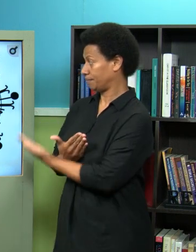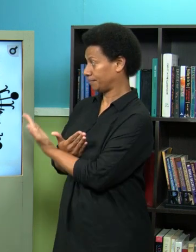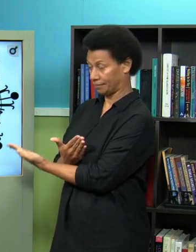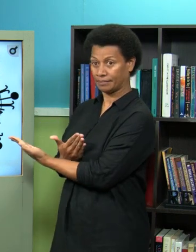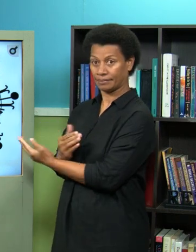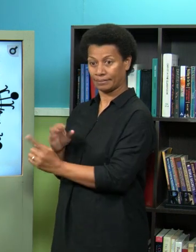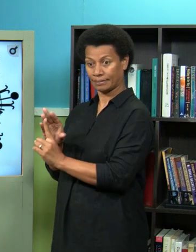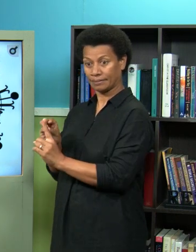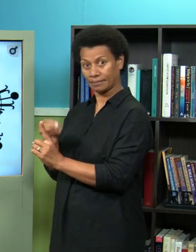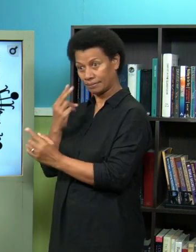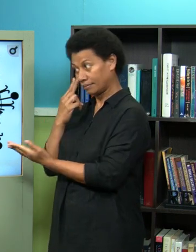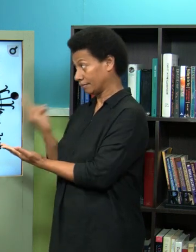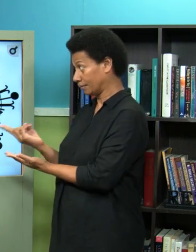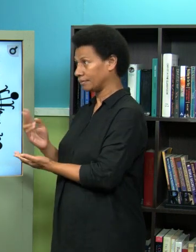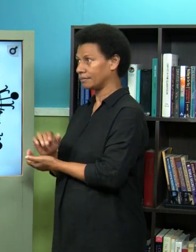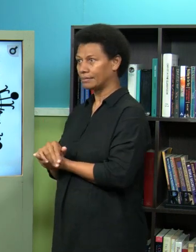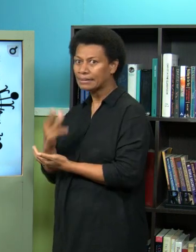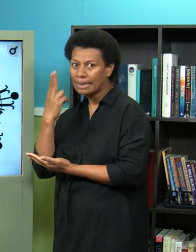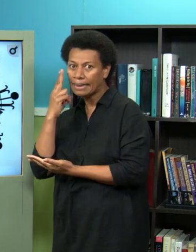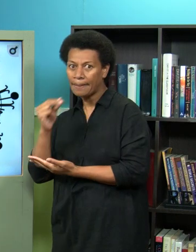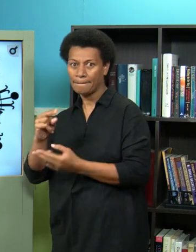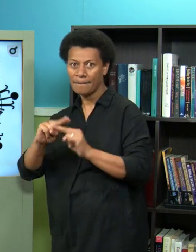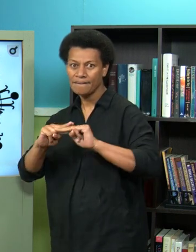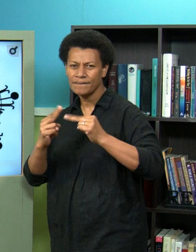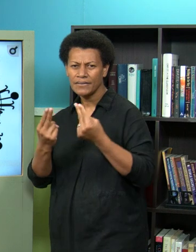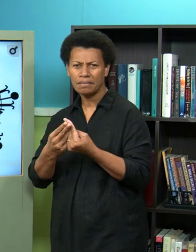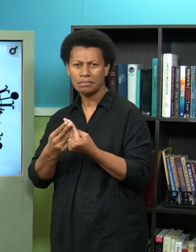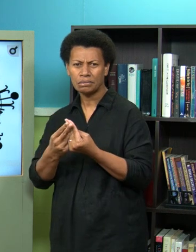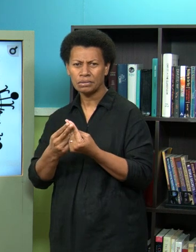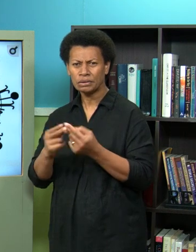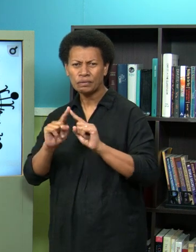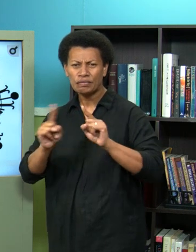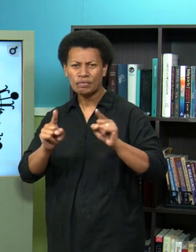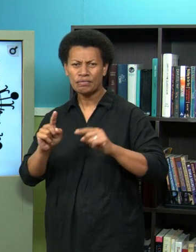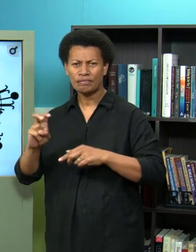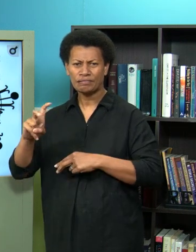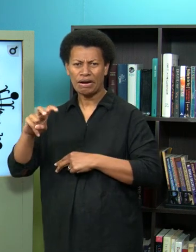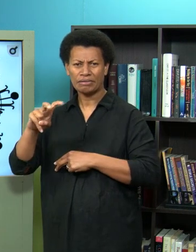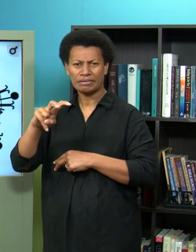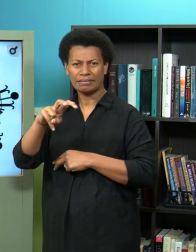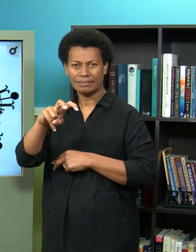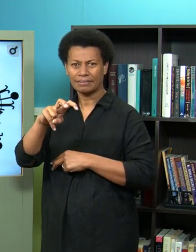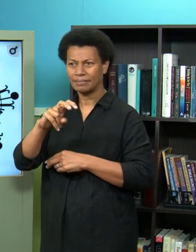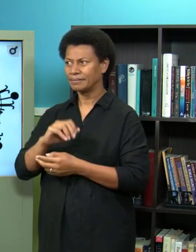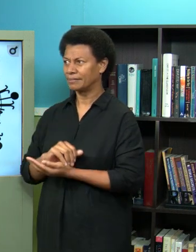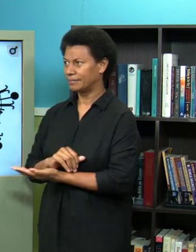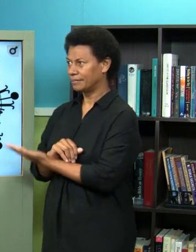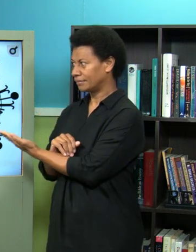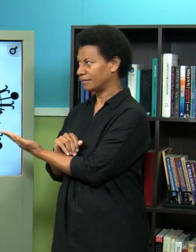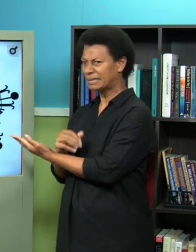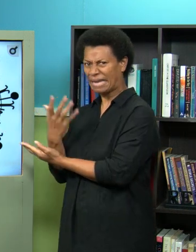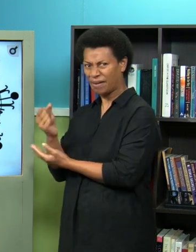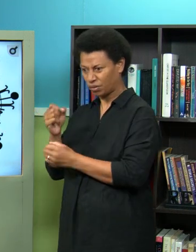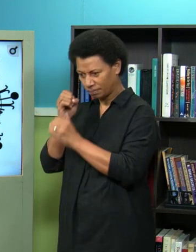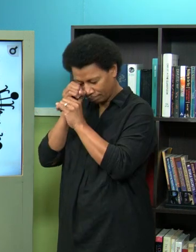the coronavirus is actually the name of the family of viruses okay and so this is a picture under the electron